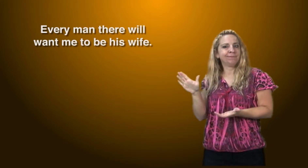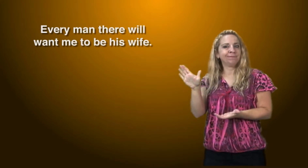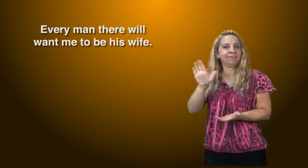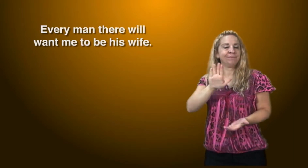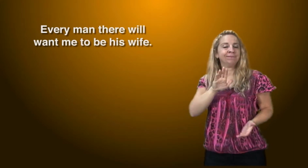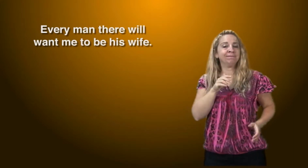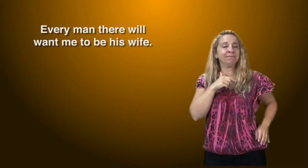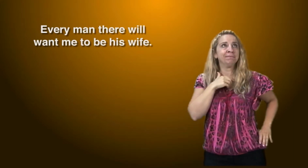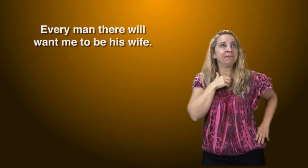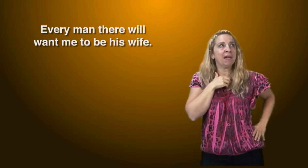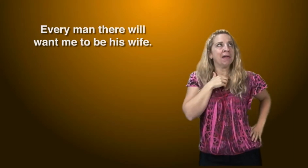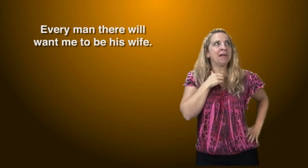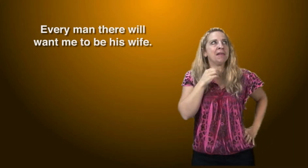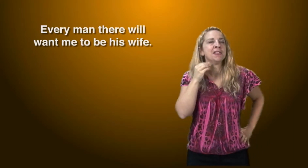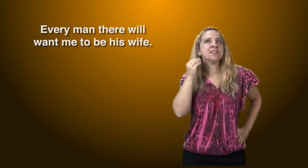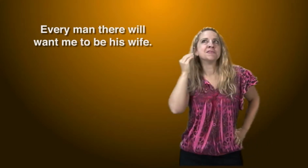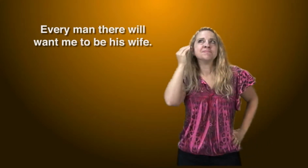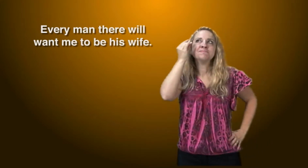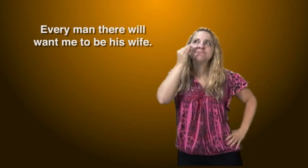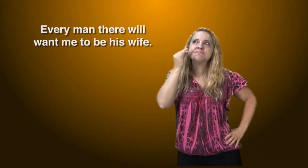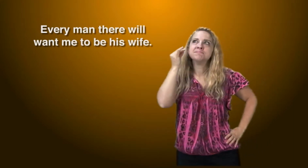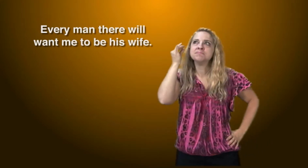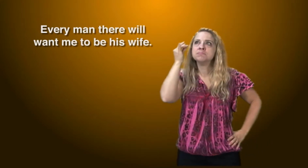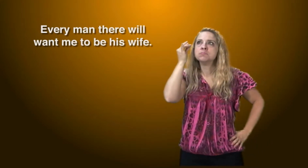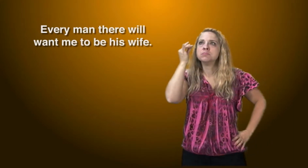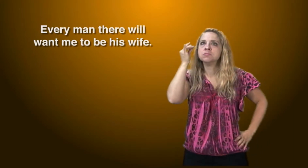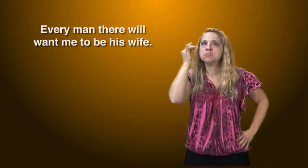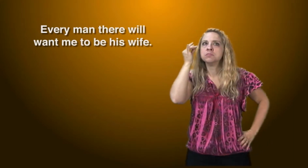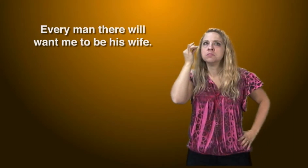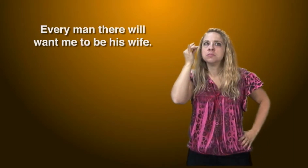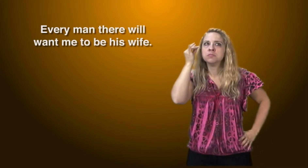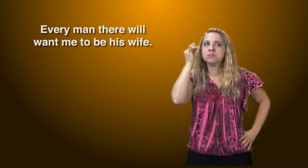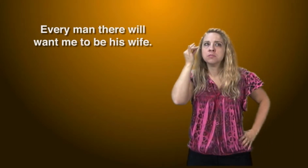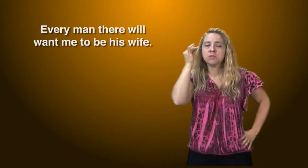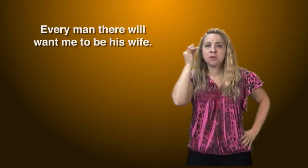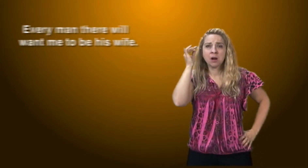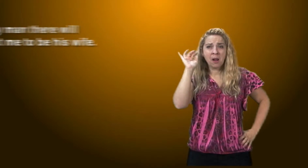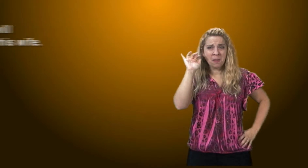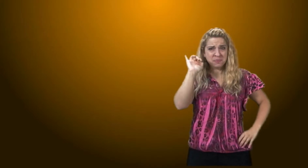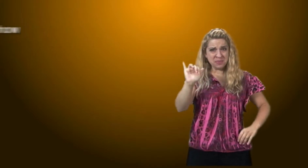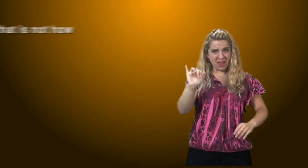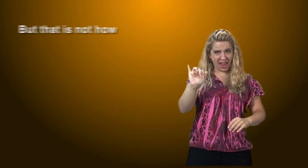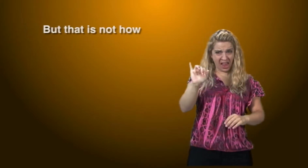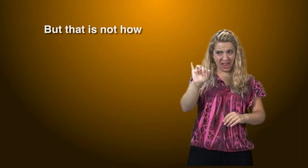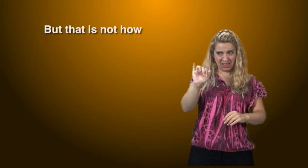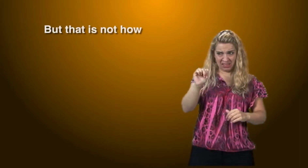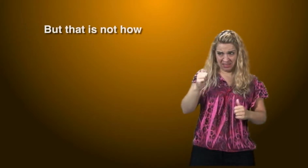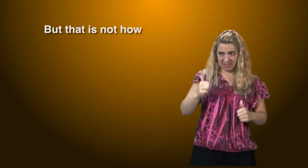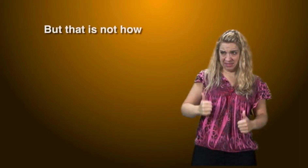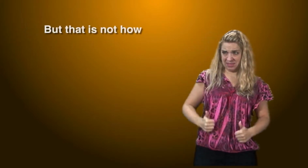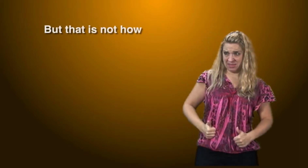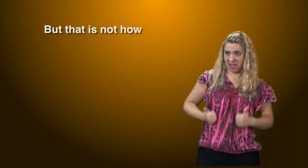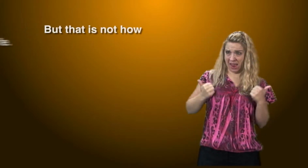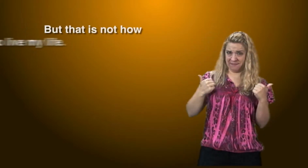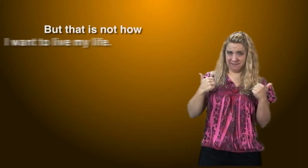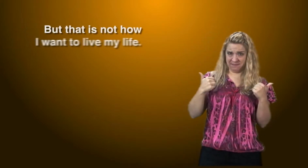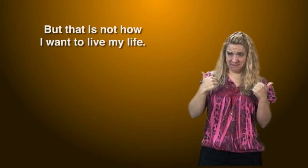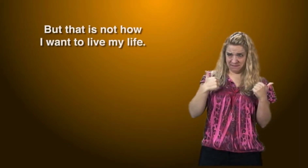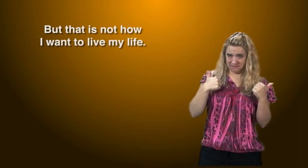but that is not how I want